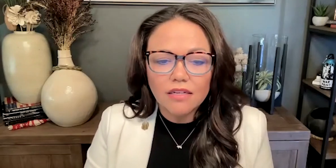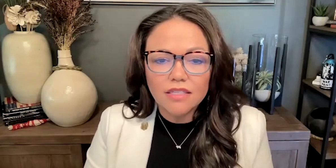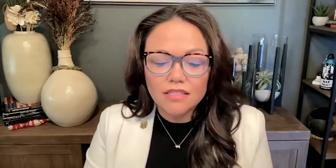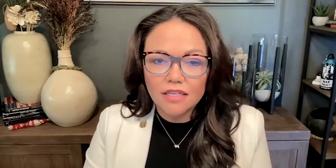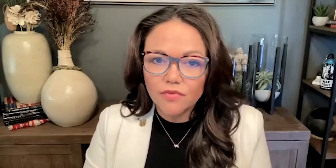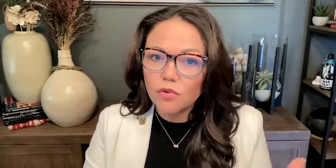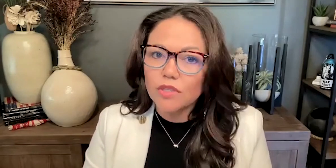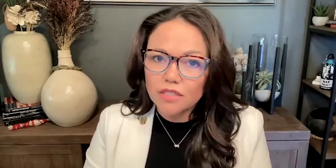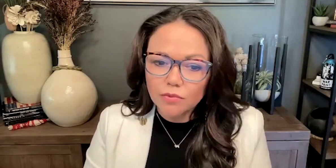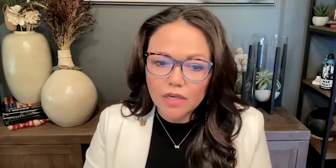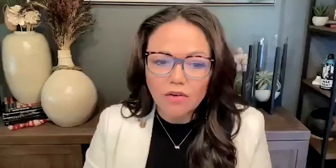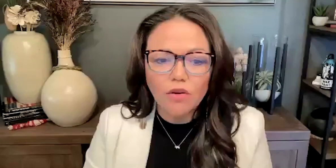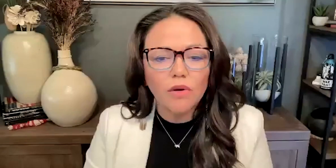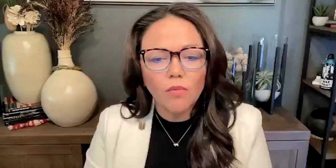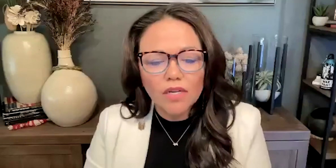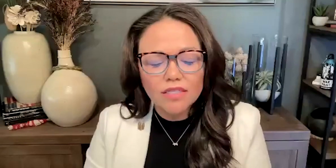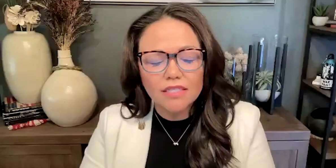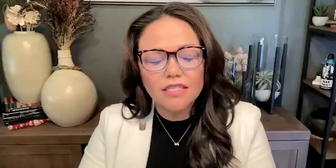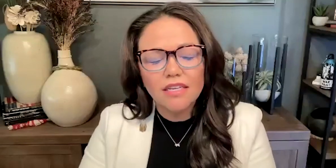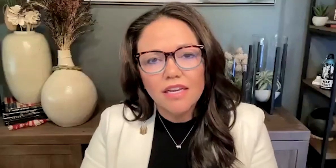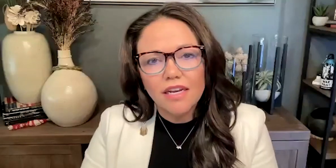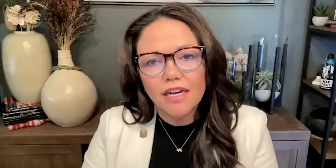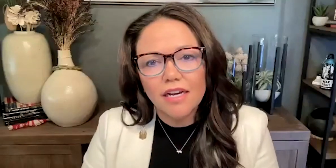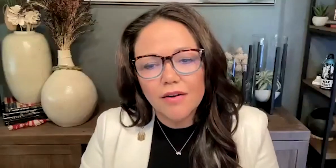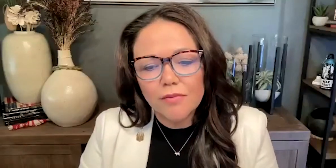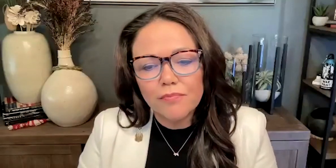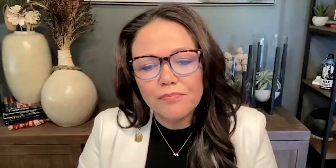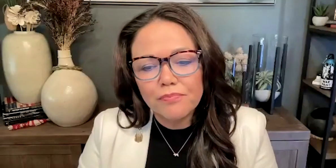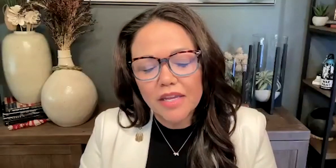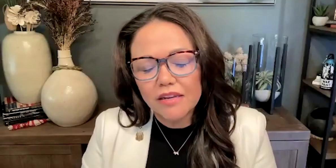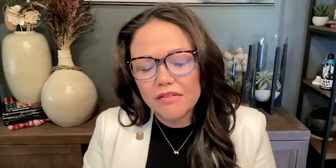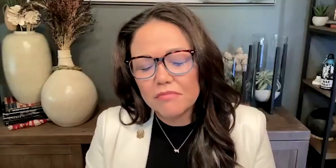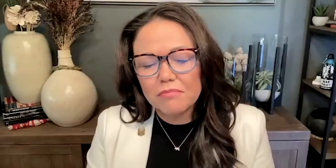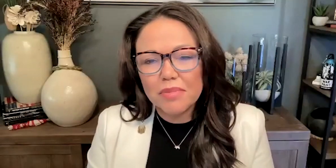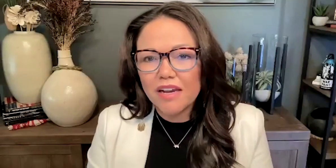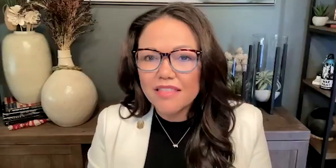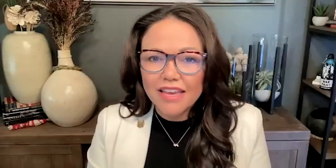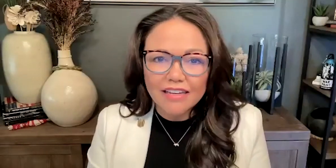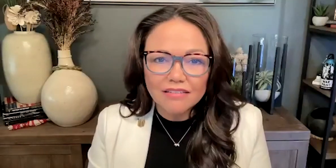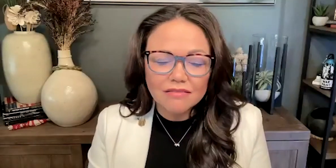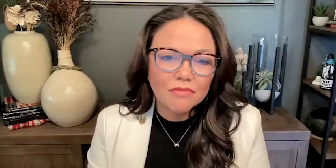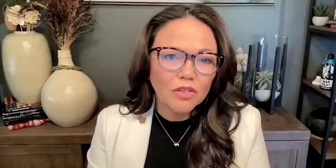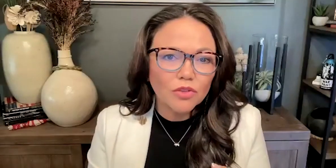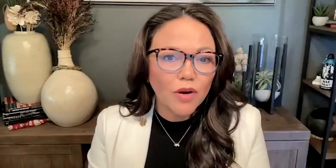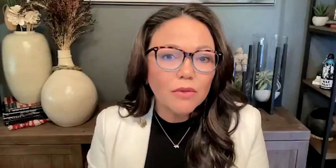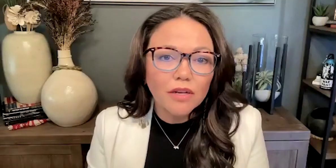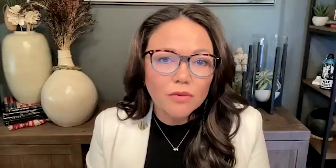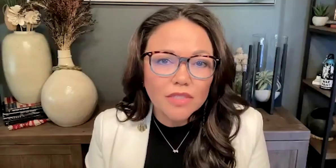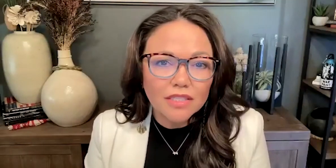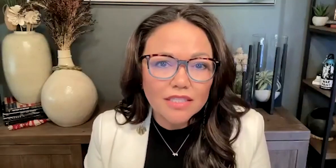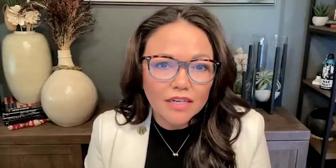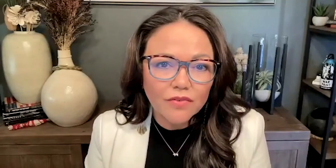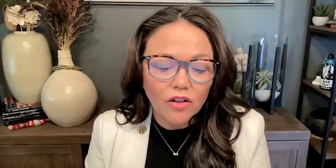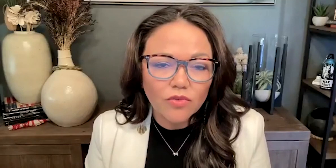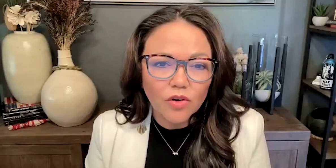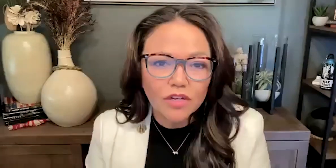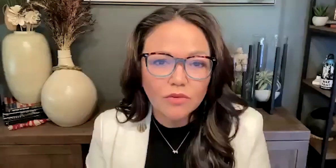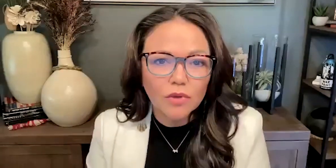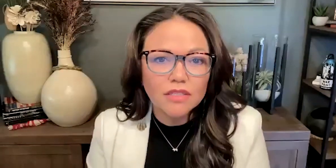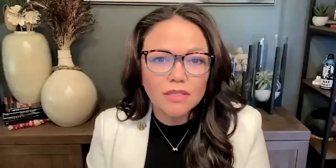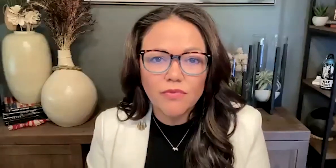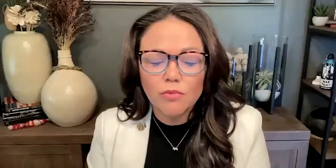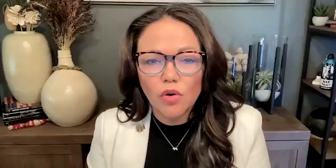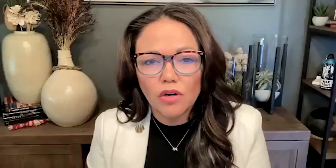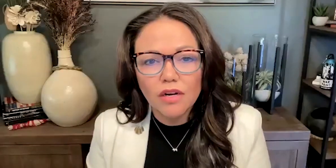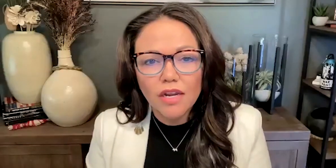successful, which, as we now know, it wasn't. And beyond that, know, tribal governments in the state of California